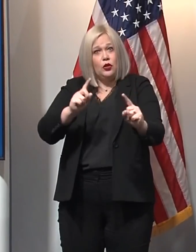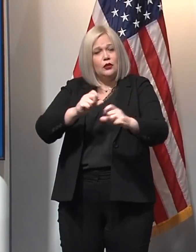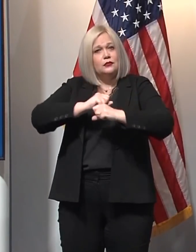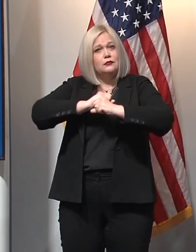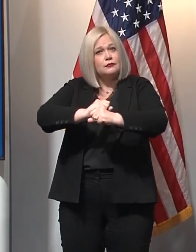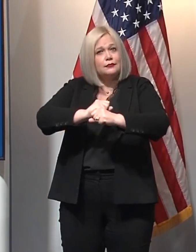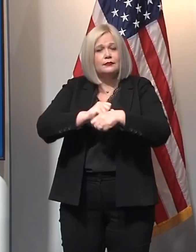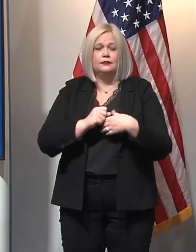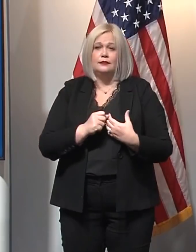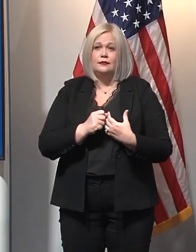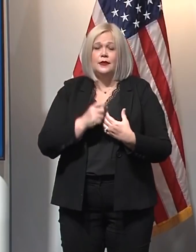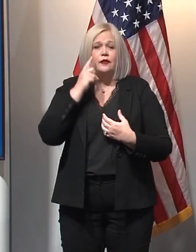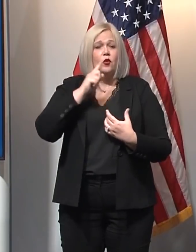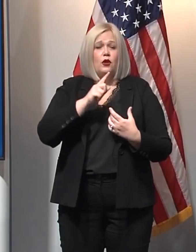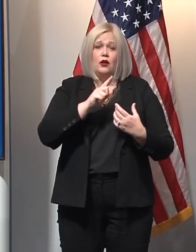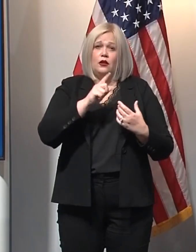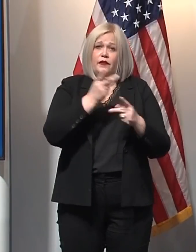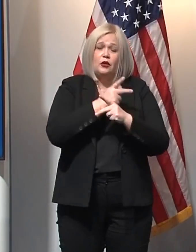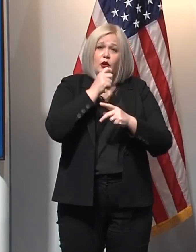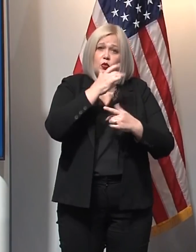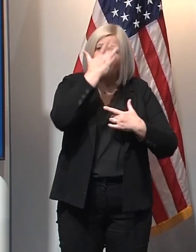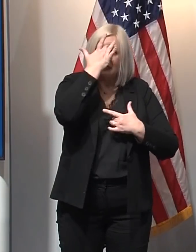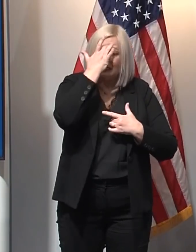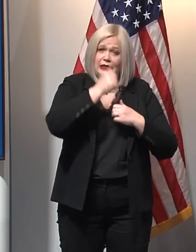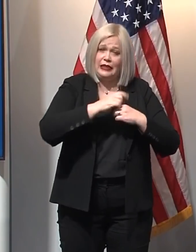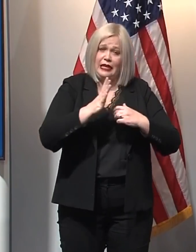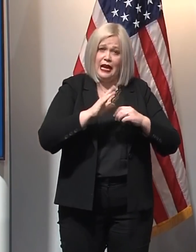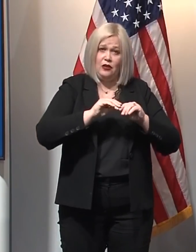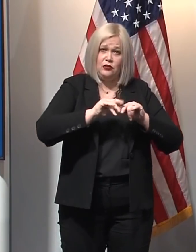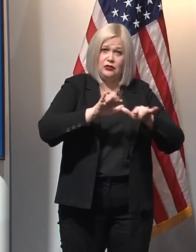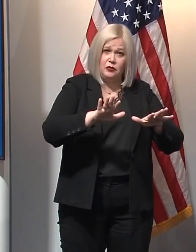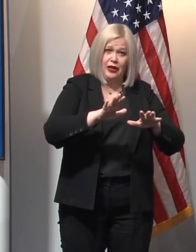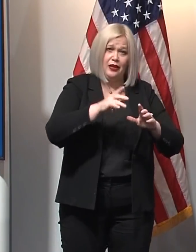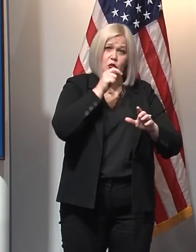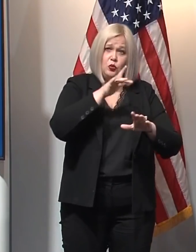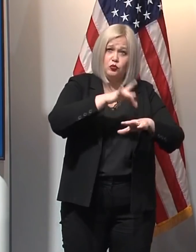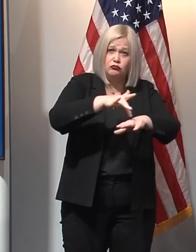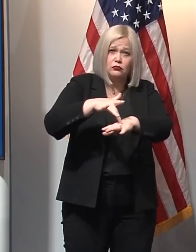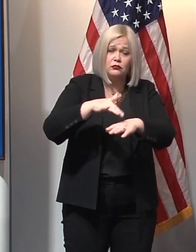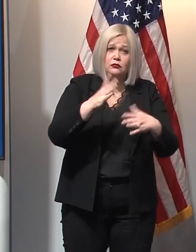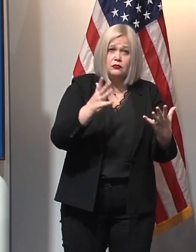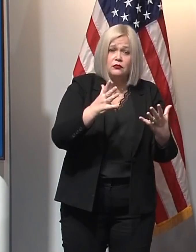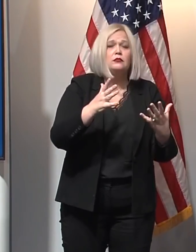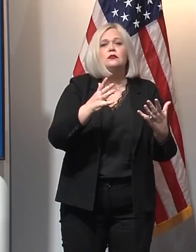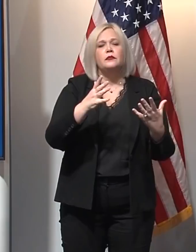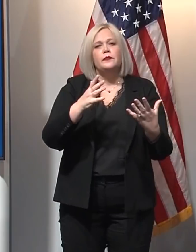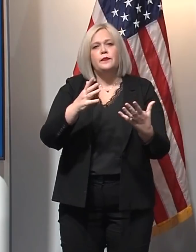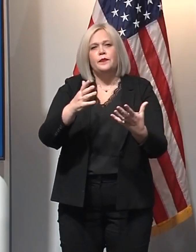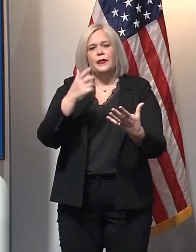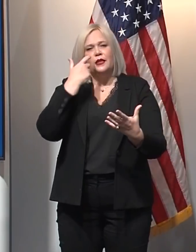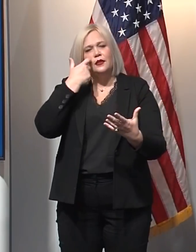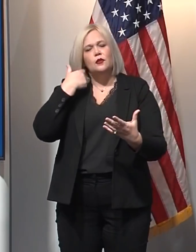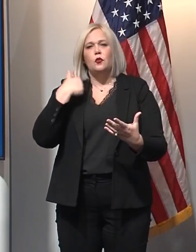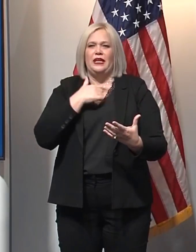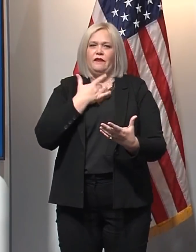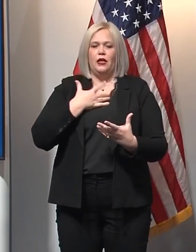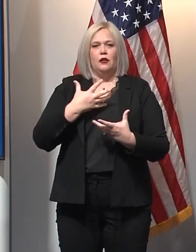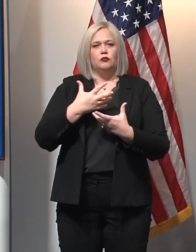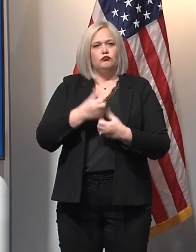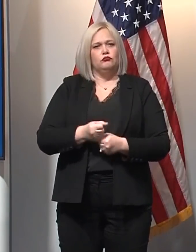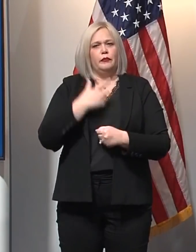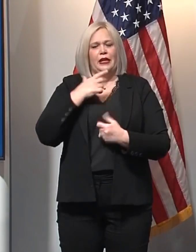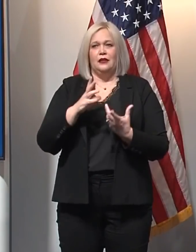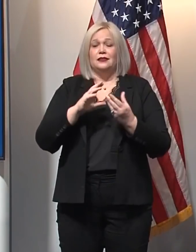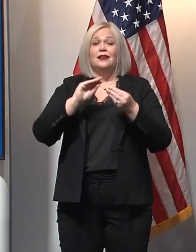contact tracing and testing, we actually are in a very good place because our case numbers overall are continuing to come down. So we have contact